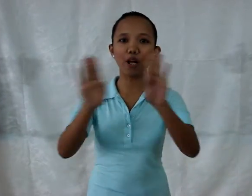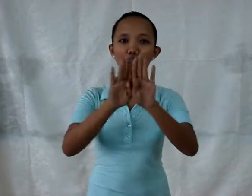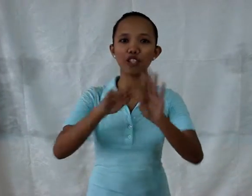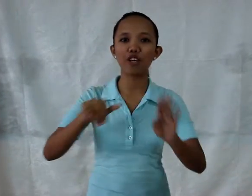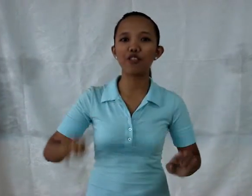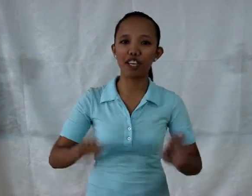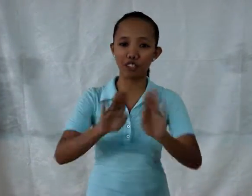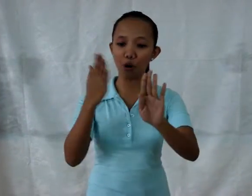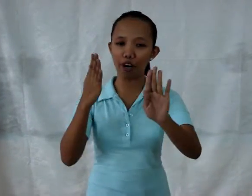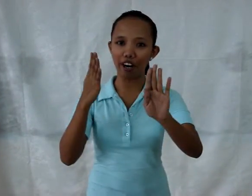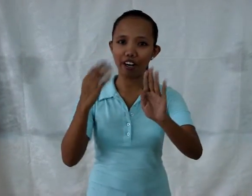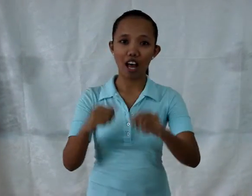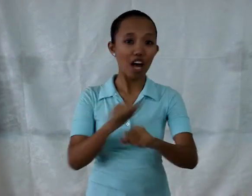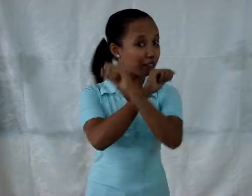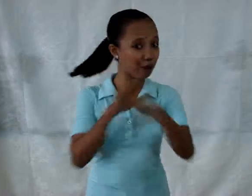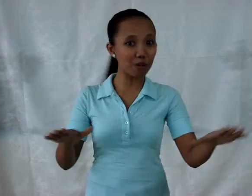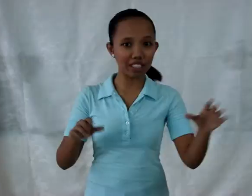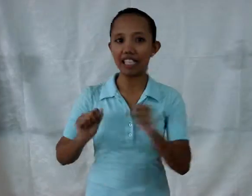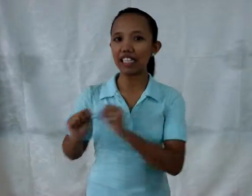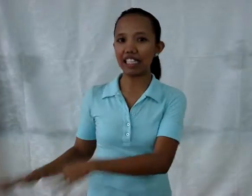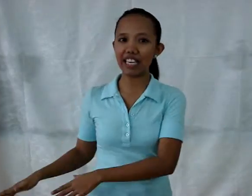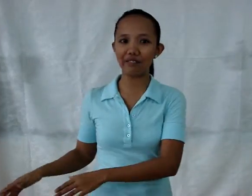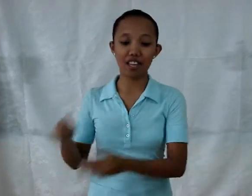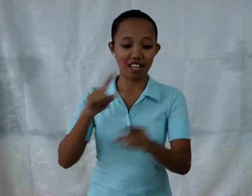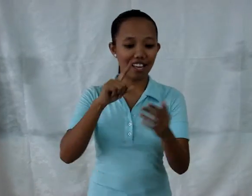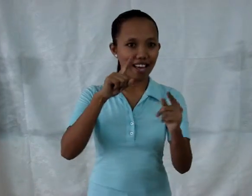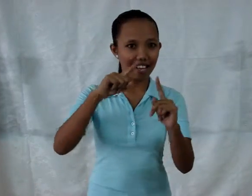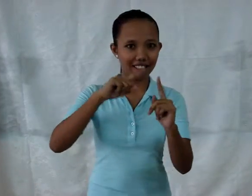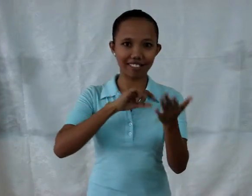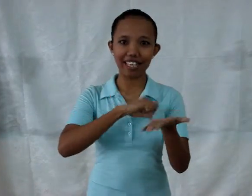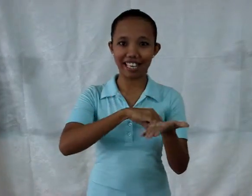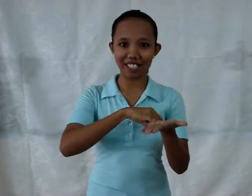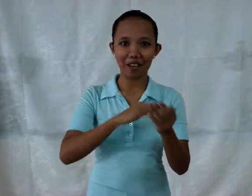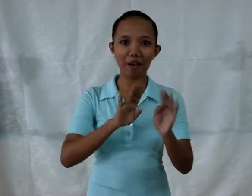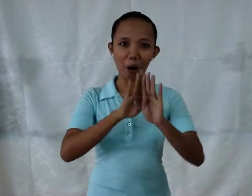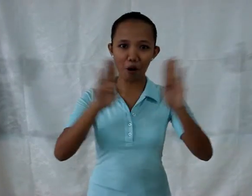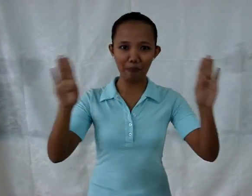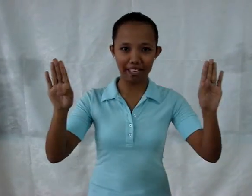Close the door. Don't leave it open.